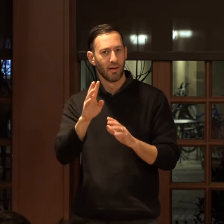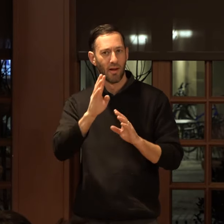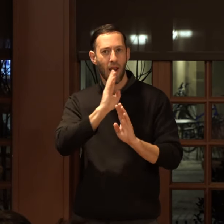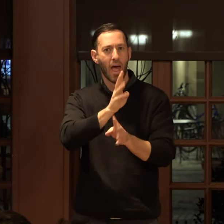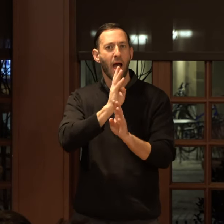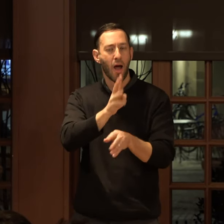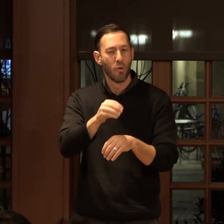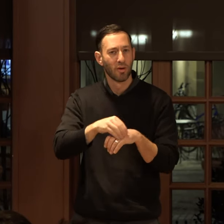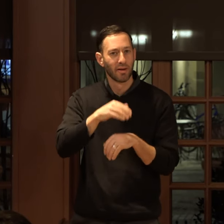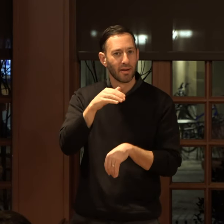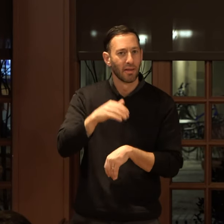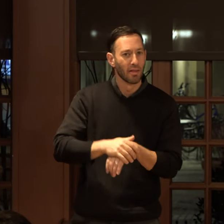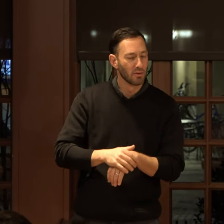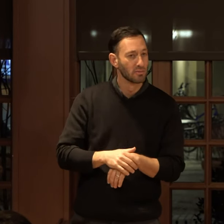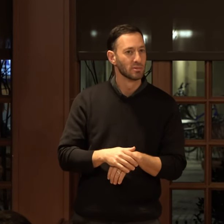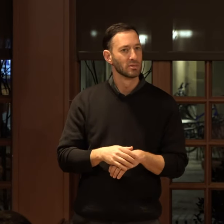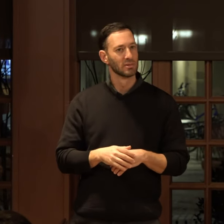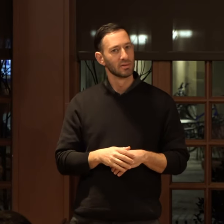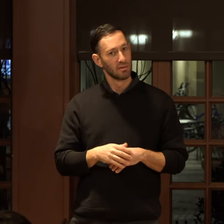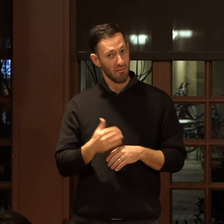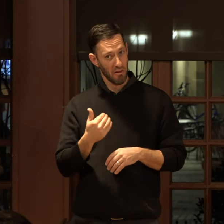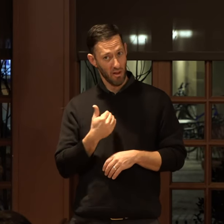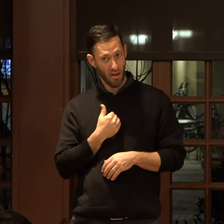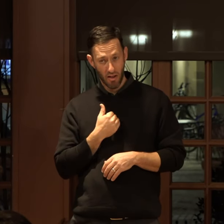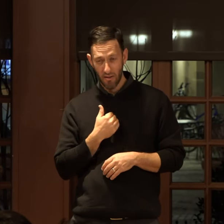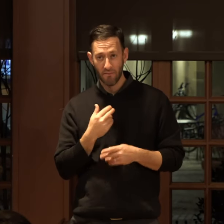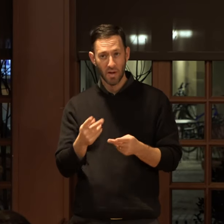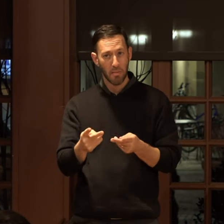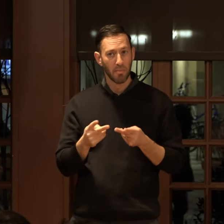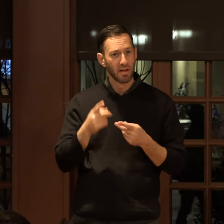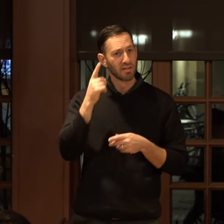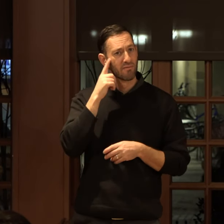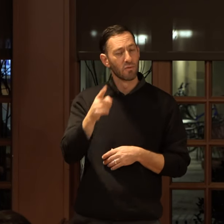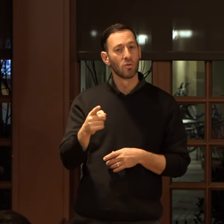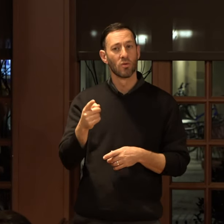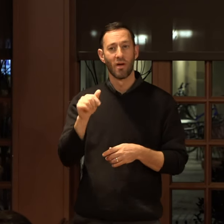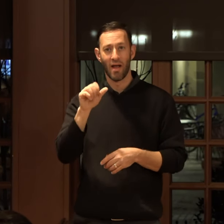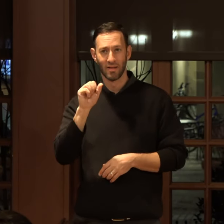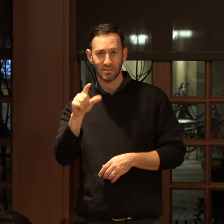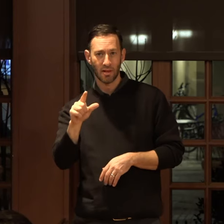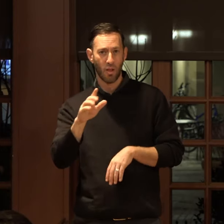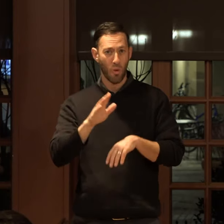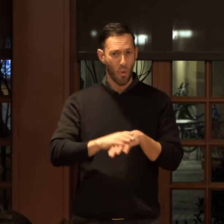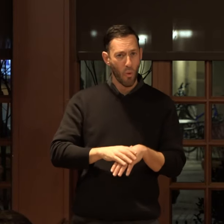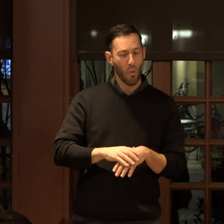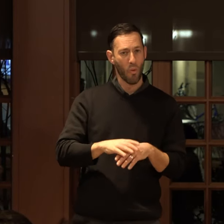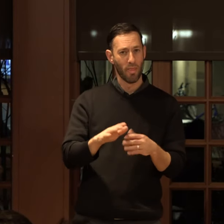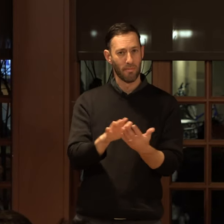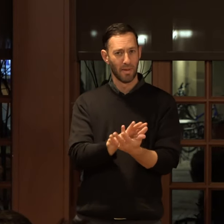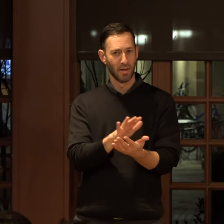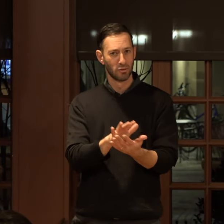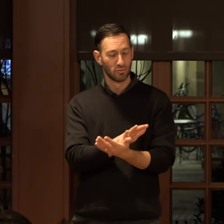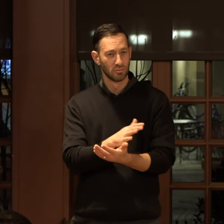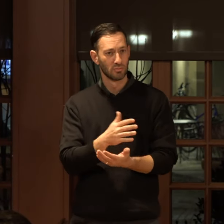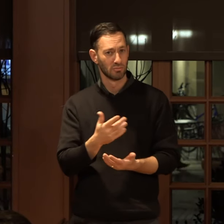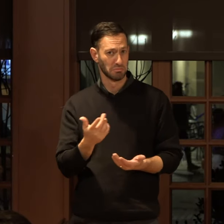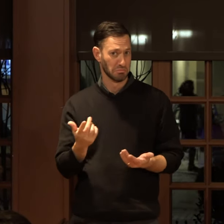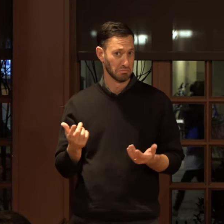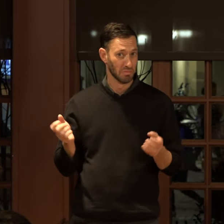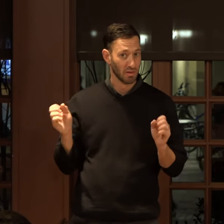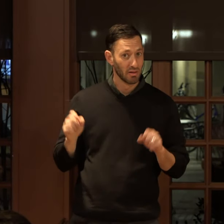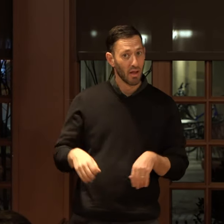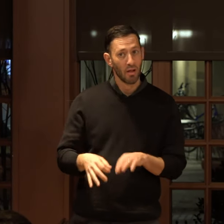and is there space for American song language on the page is there space for